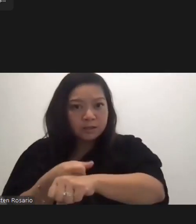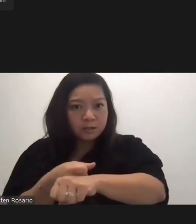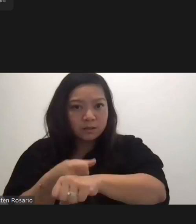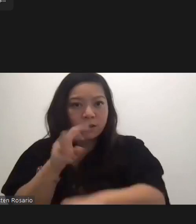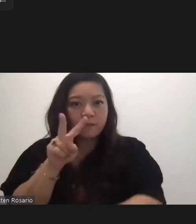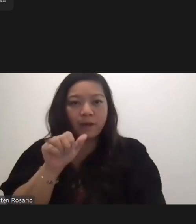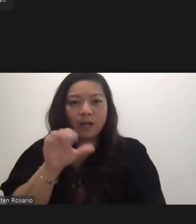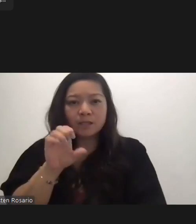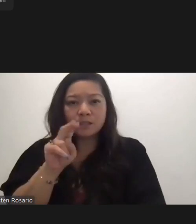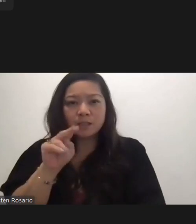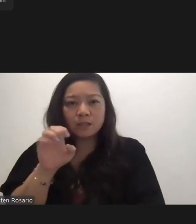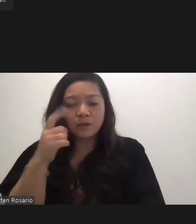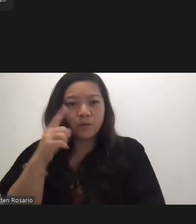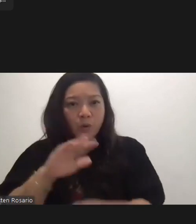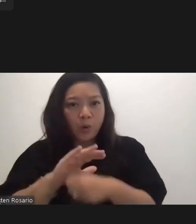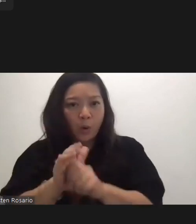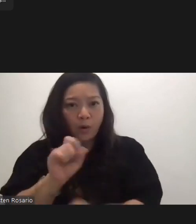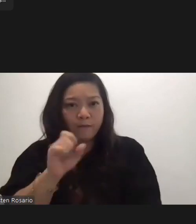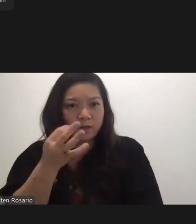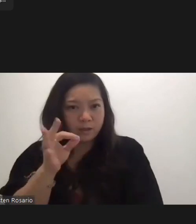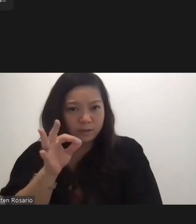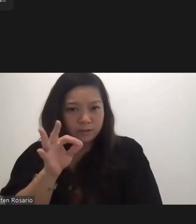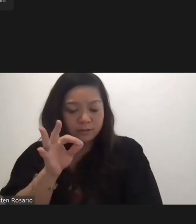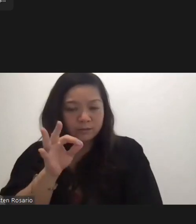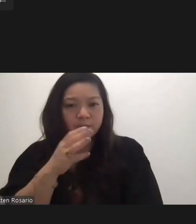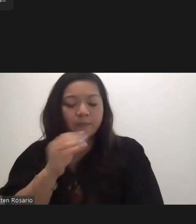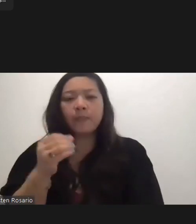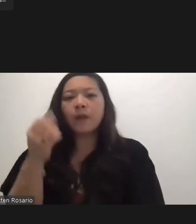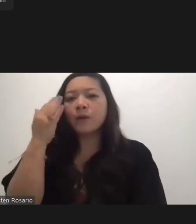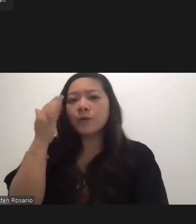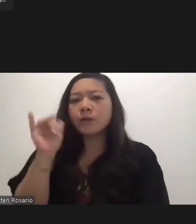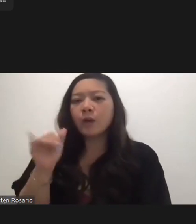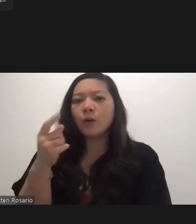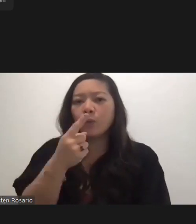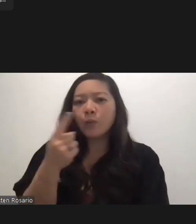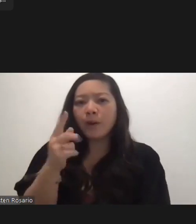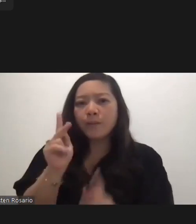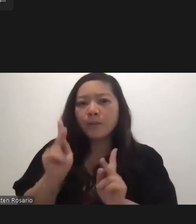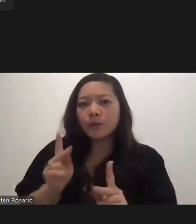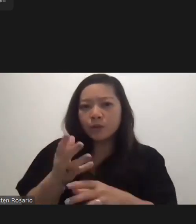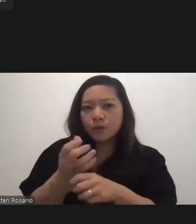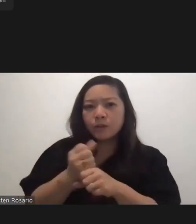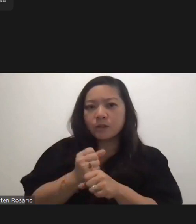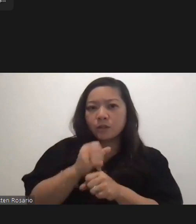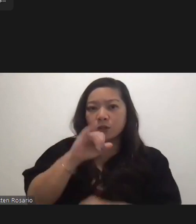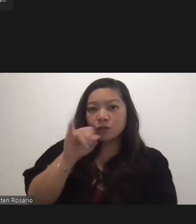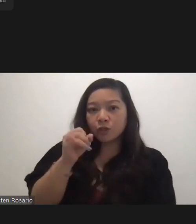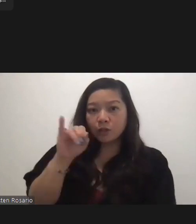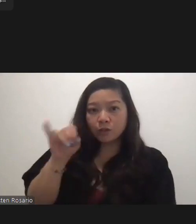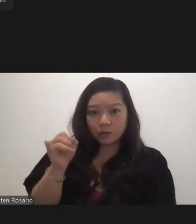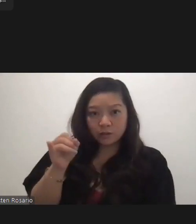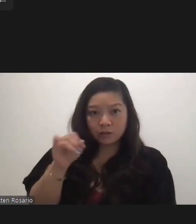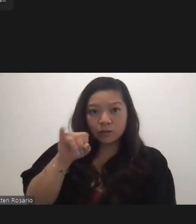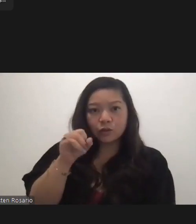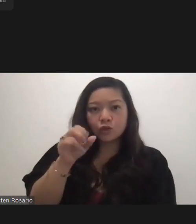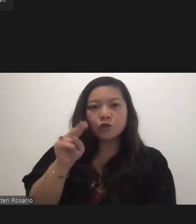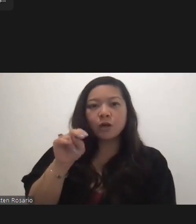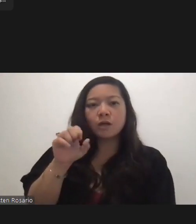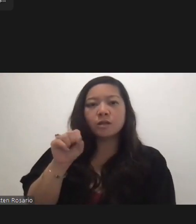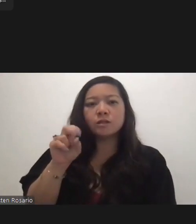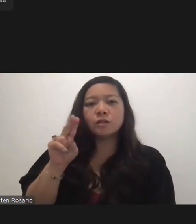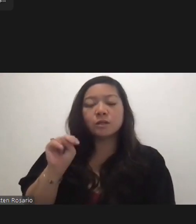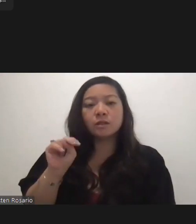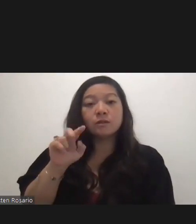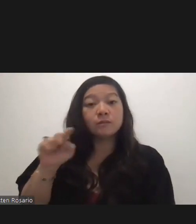You know, I know that one of them received the Johnson & Johnson, which is a 1-1